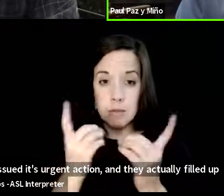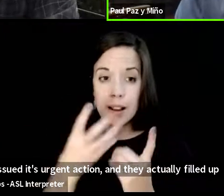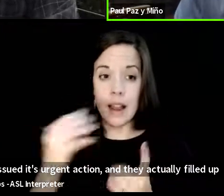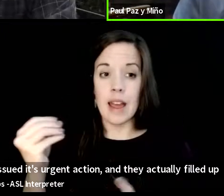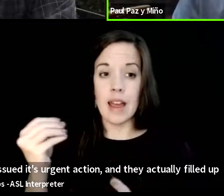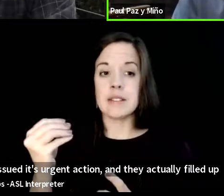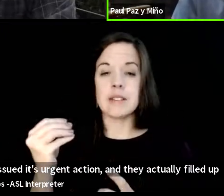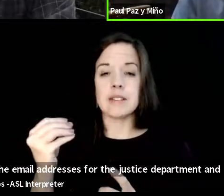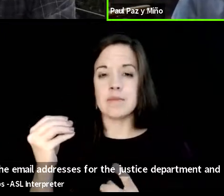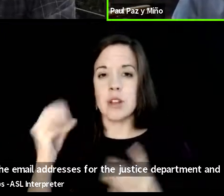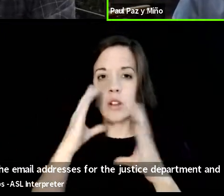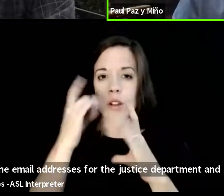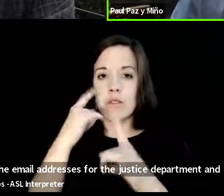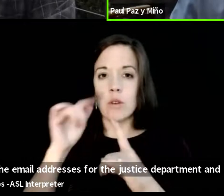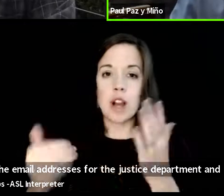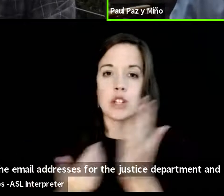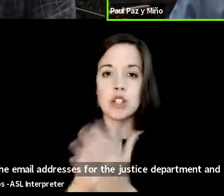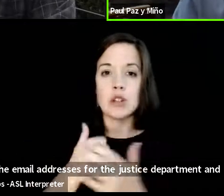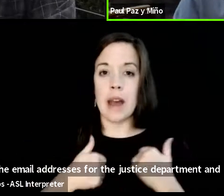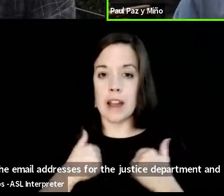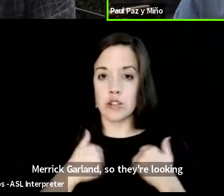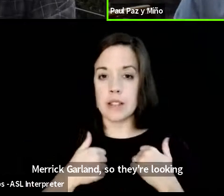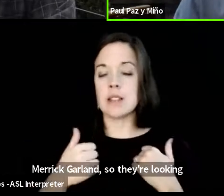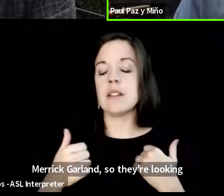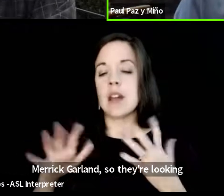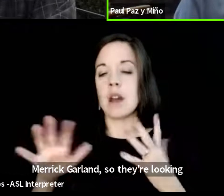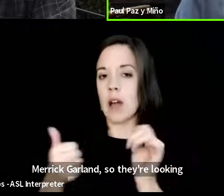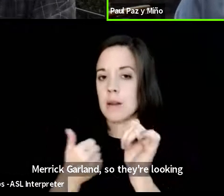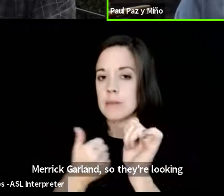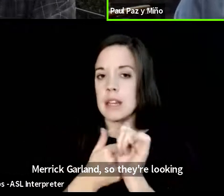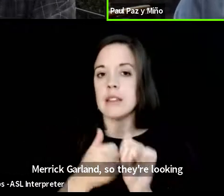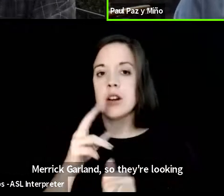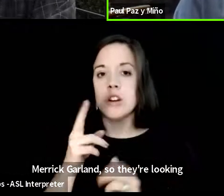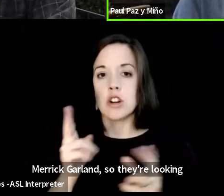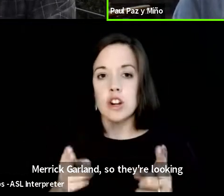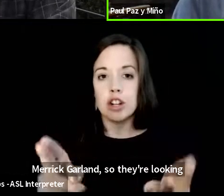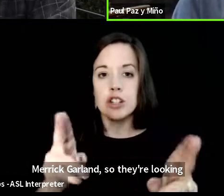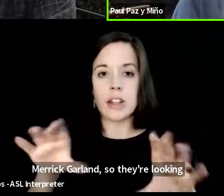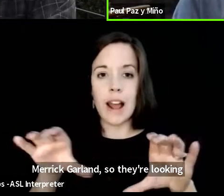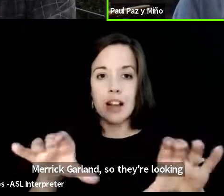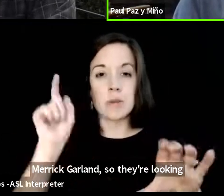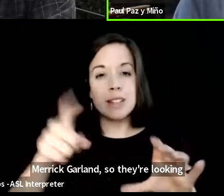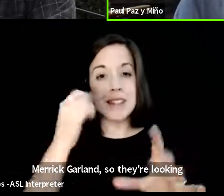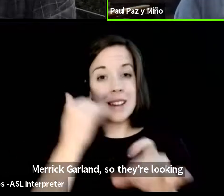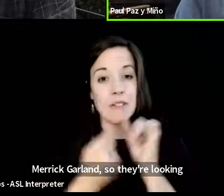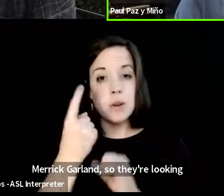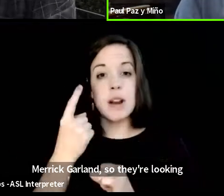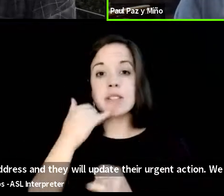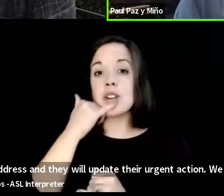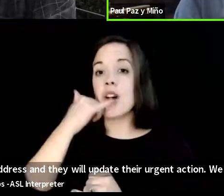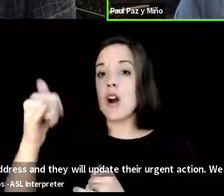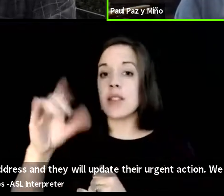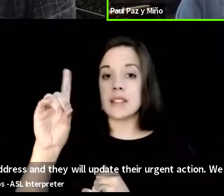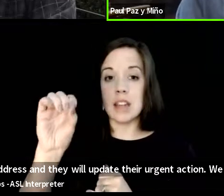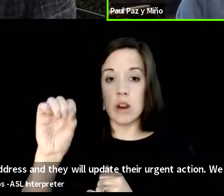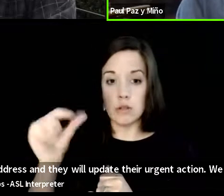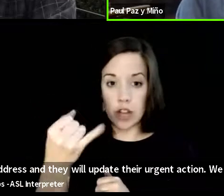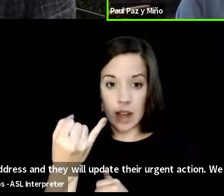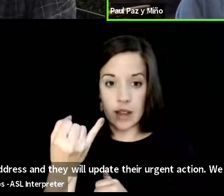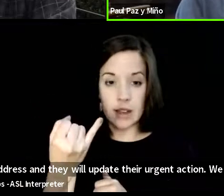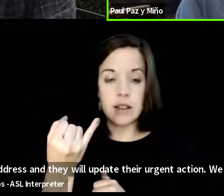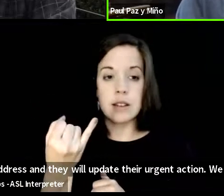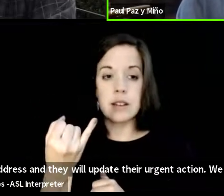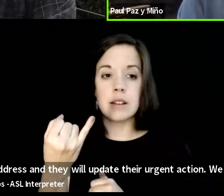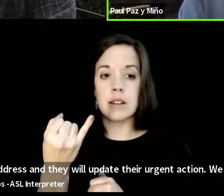so they're looking for a new address and they they will update their urgent action we need everyone to call the doj to demand that they